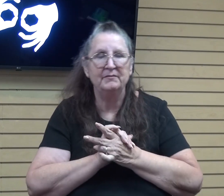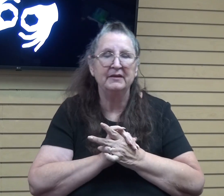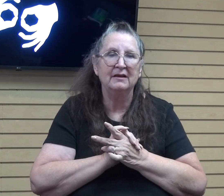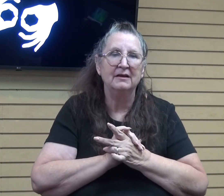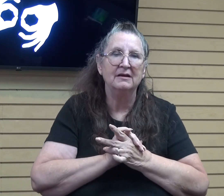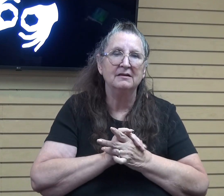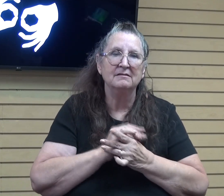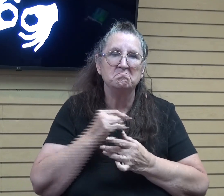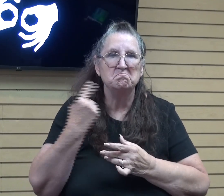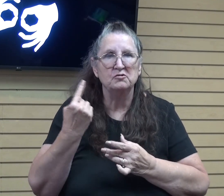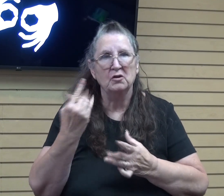shares it.